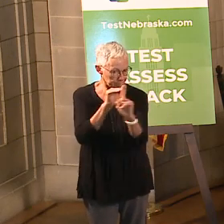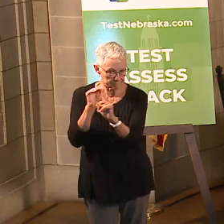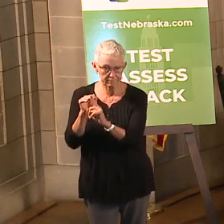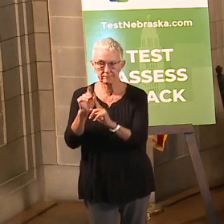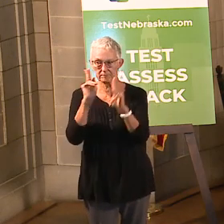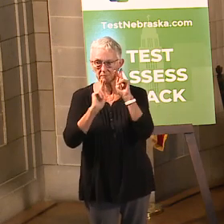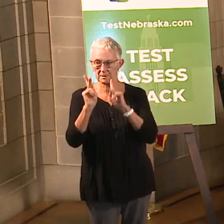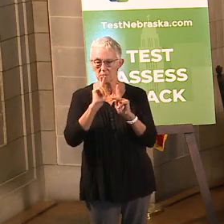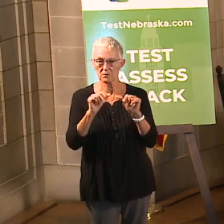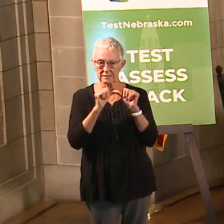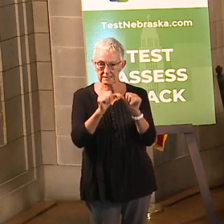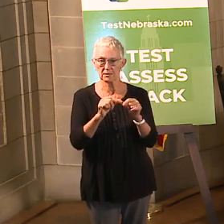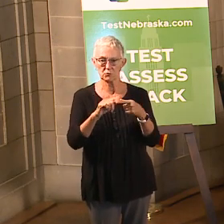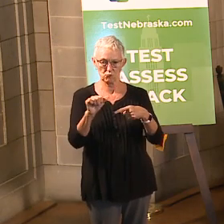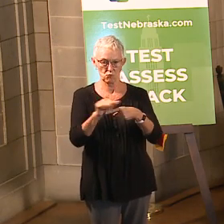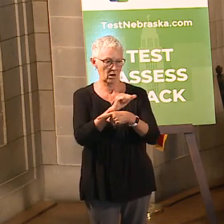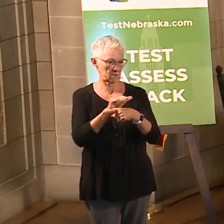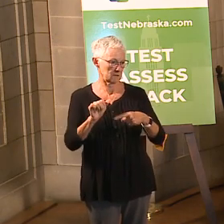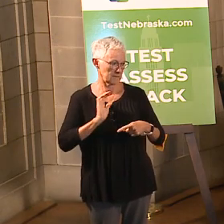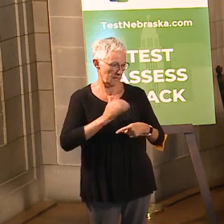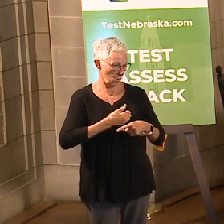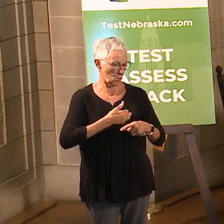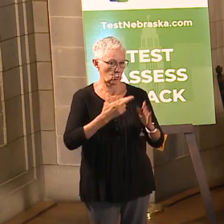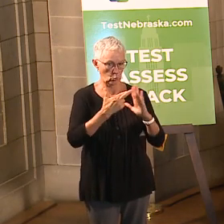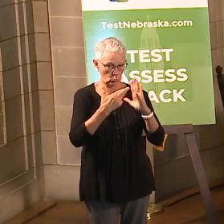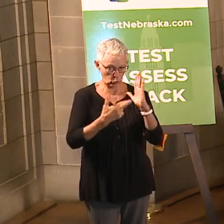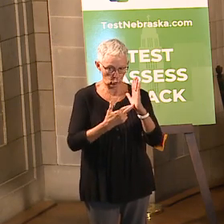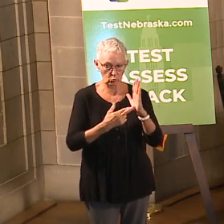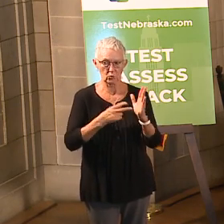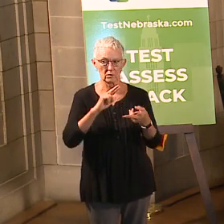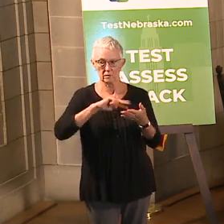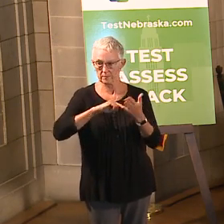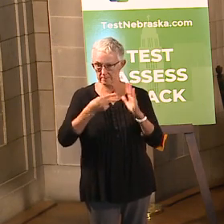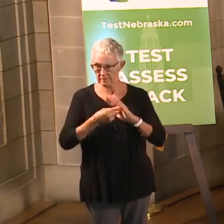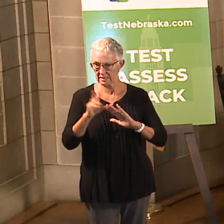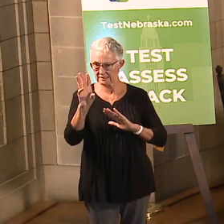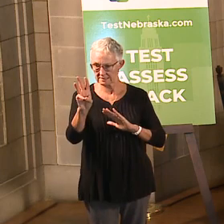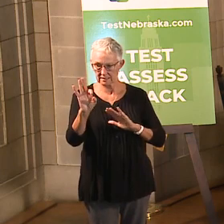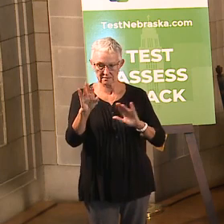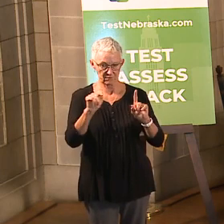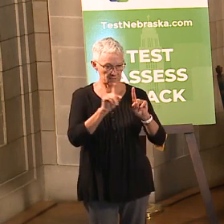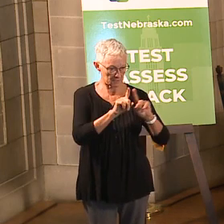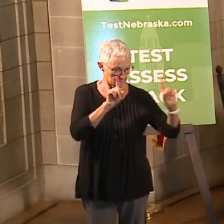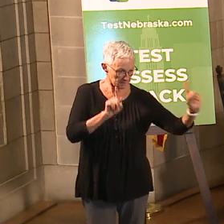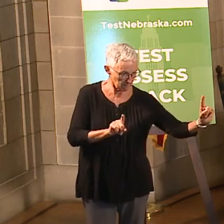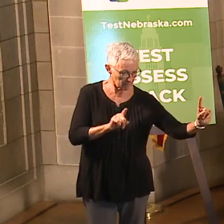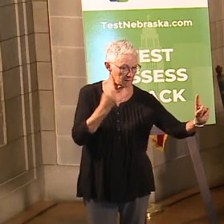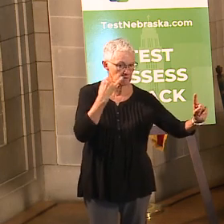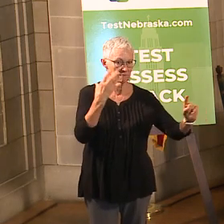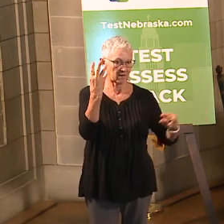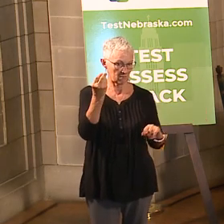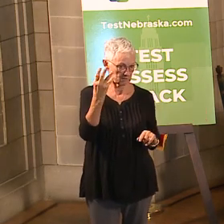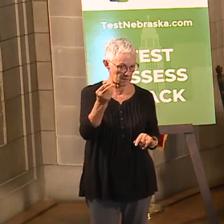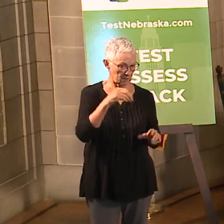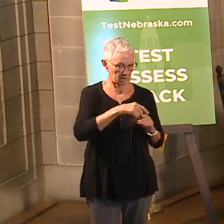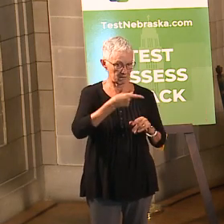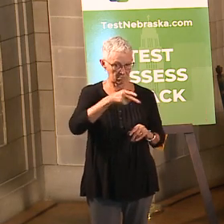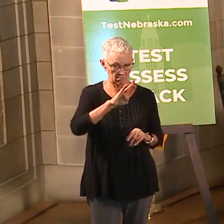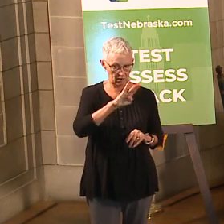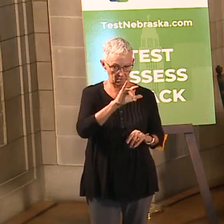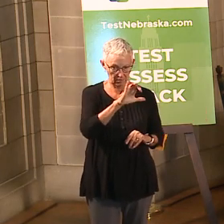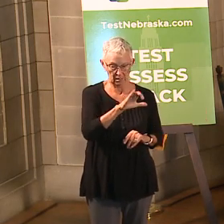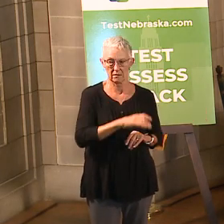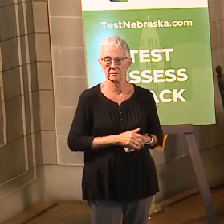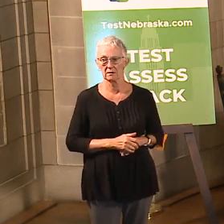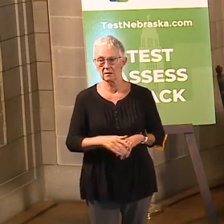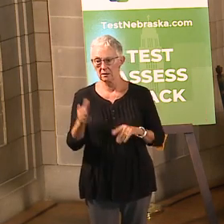social distancing, keeping that six feet away from you and other people when you go out in public, wear a mask when you go to the store, wash your hands often. If